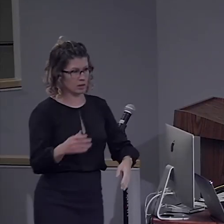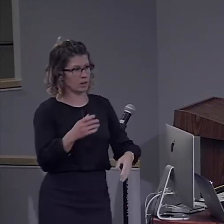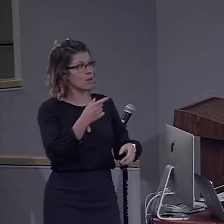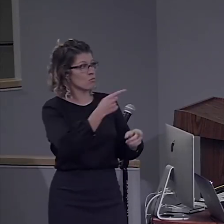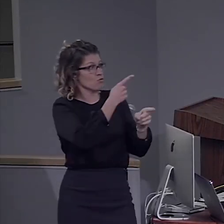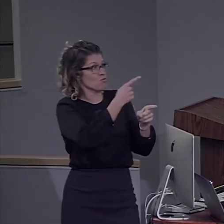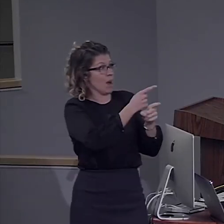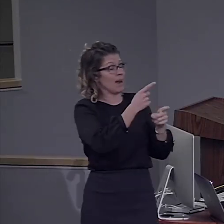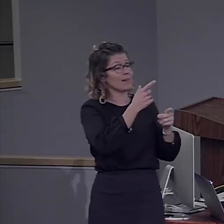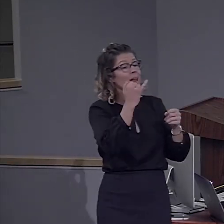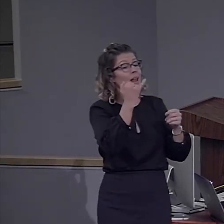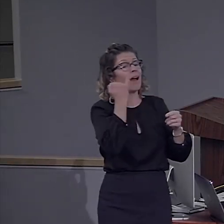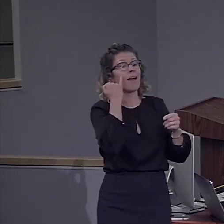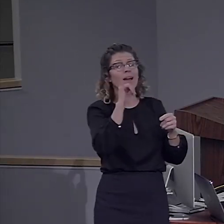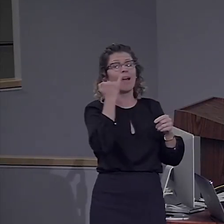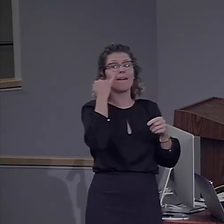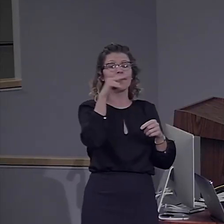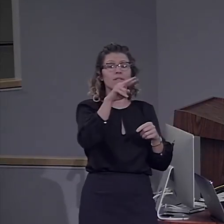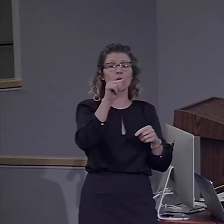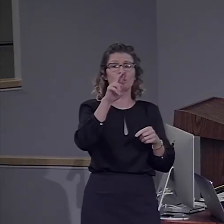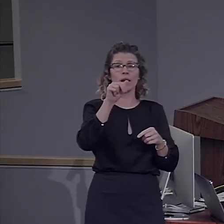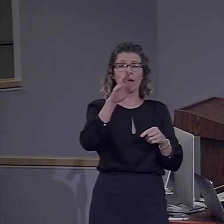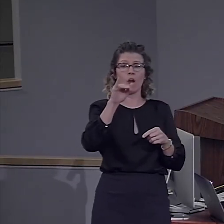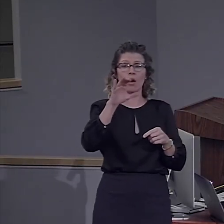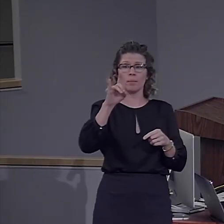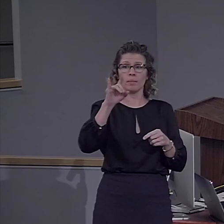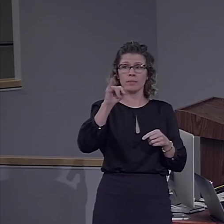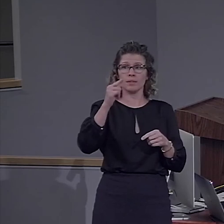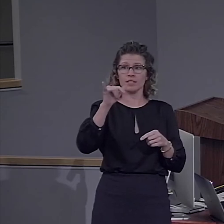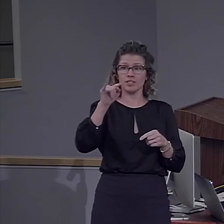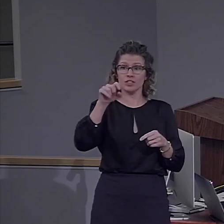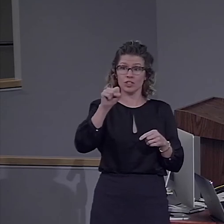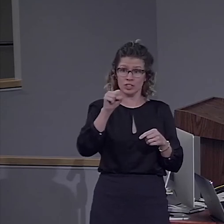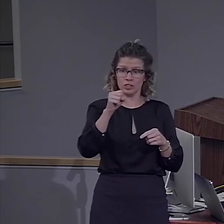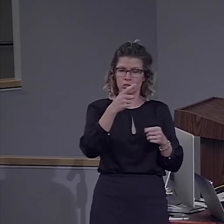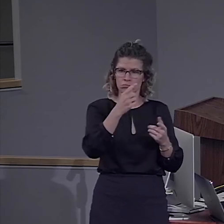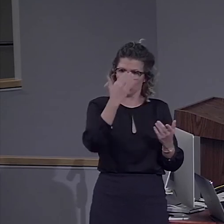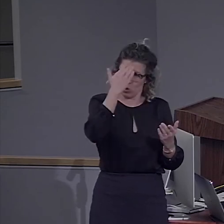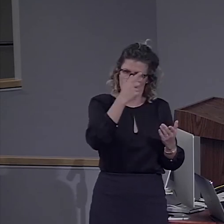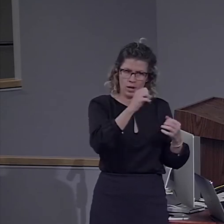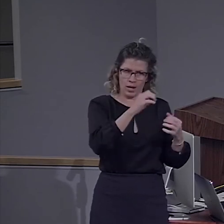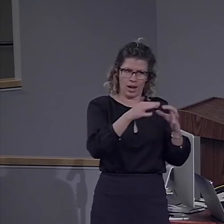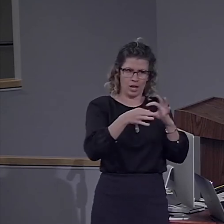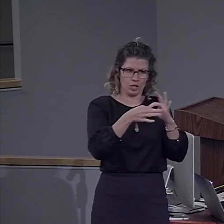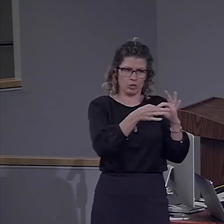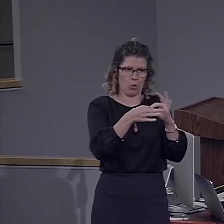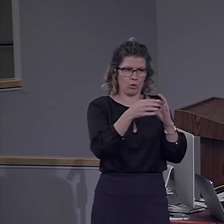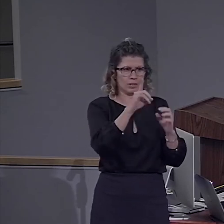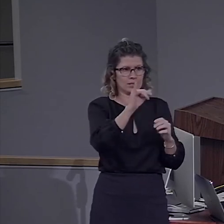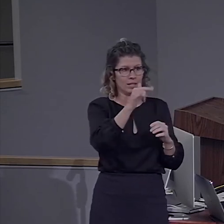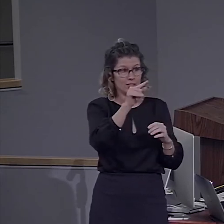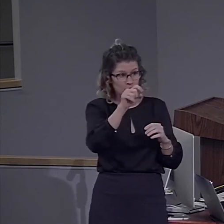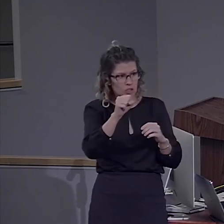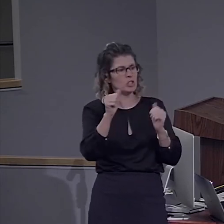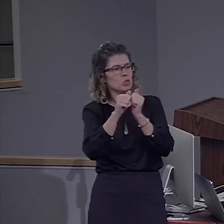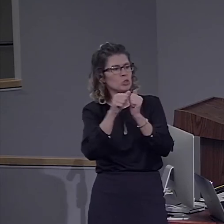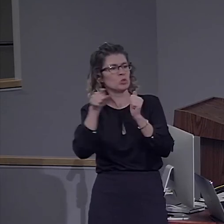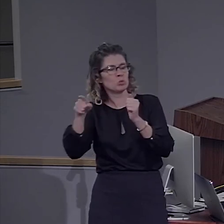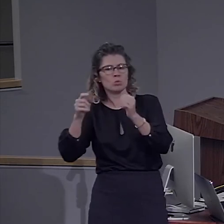symbols like Arabic digits. What has been done, in fact, is simply to allow them to associate Arabic digits with the corresponding